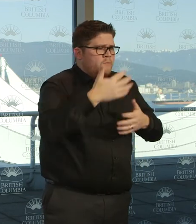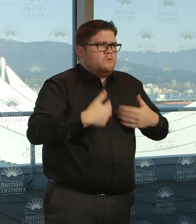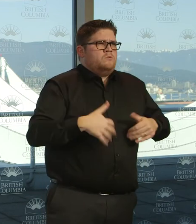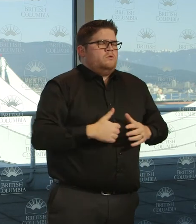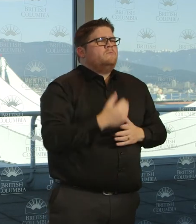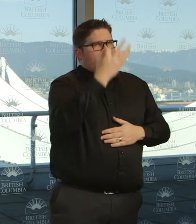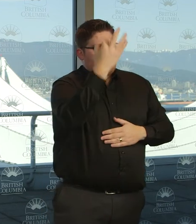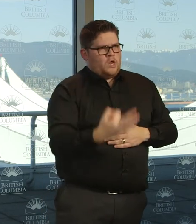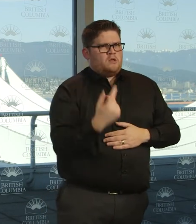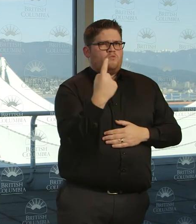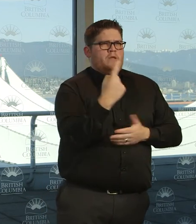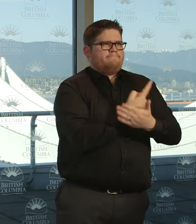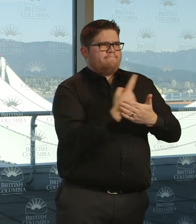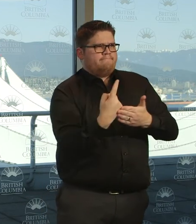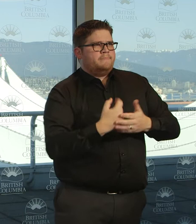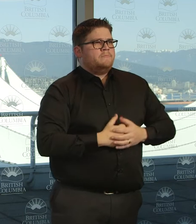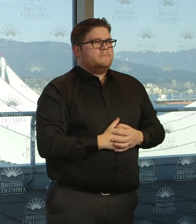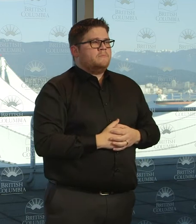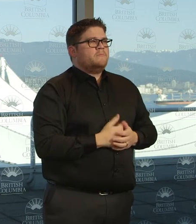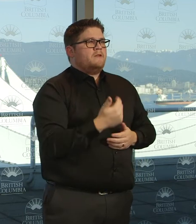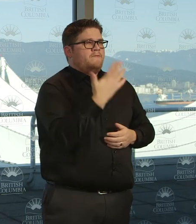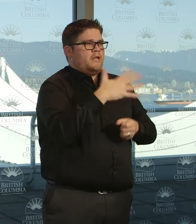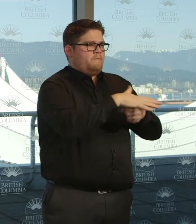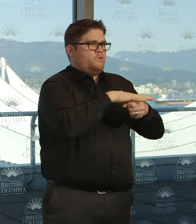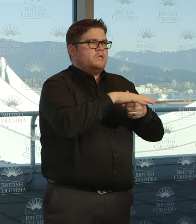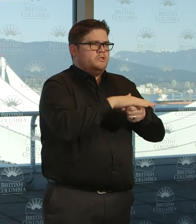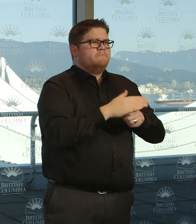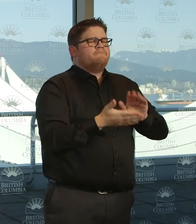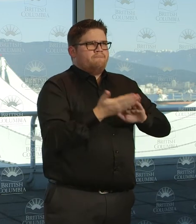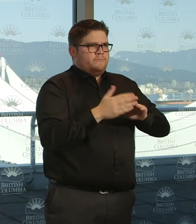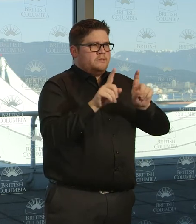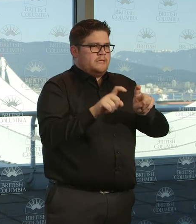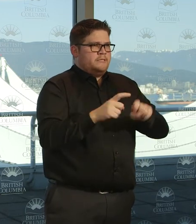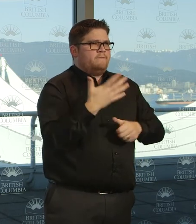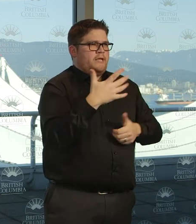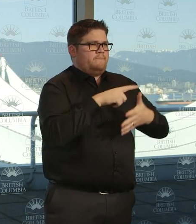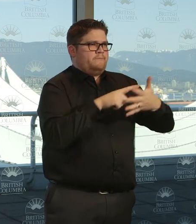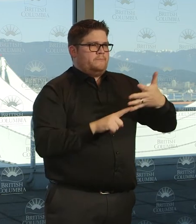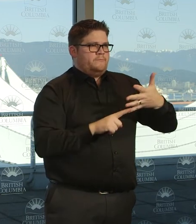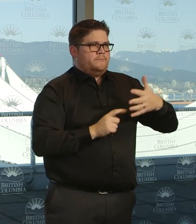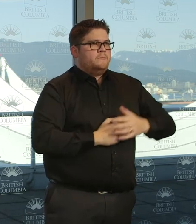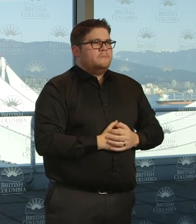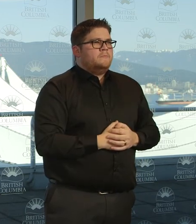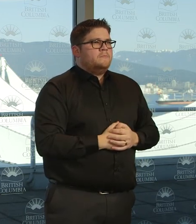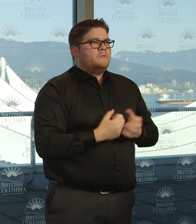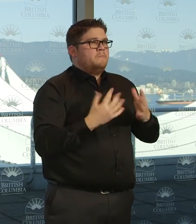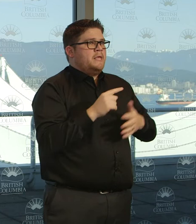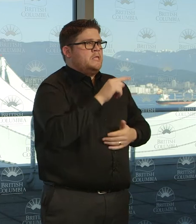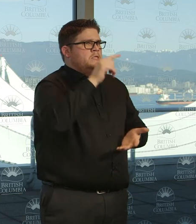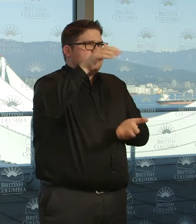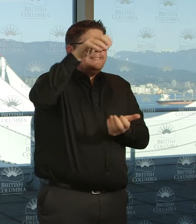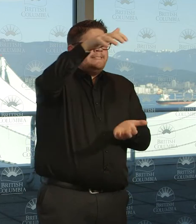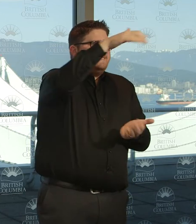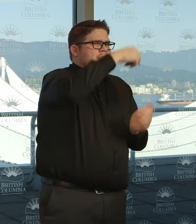that actually do the physical tests, that run the test. Of course, many, many more that are collecting the tests around the province. We